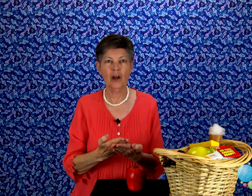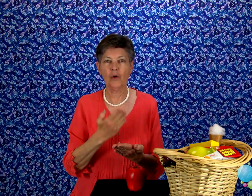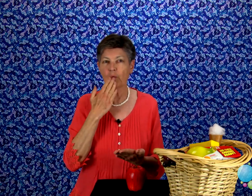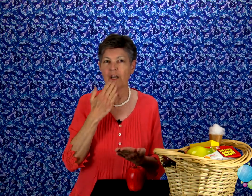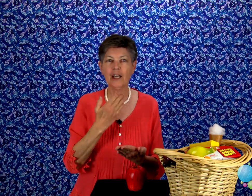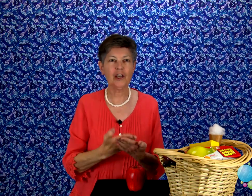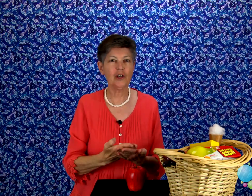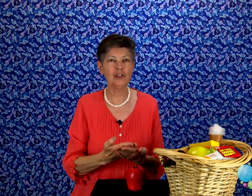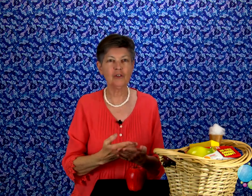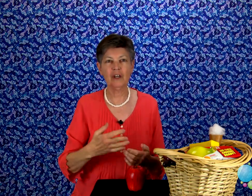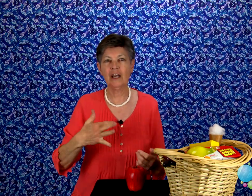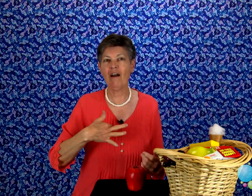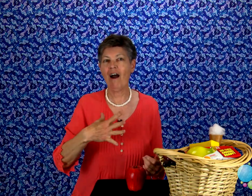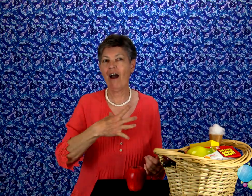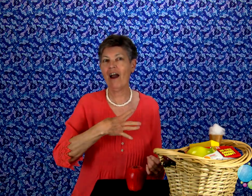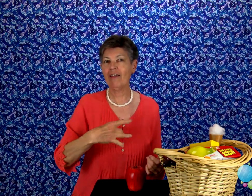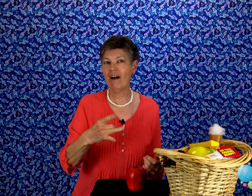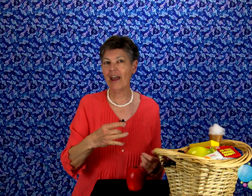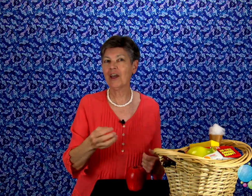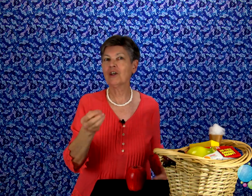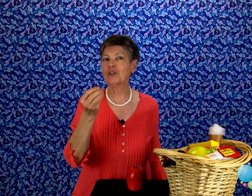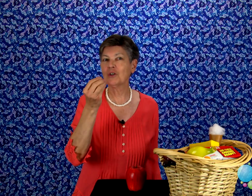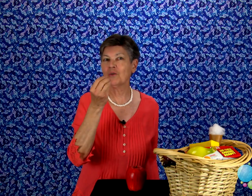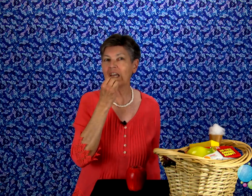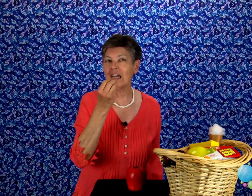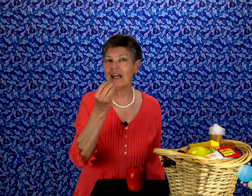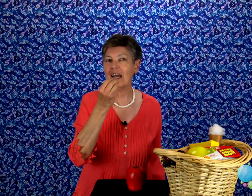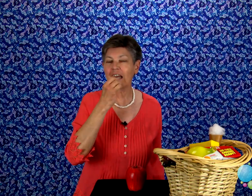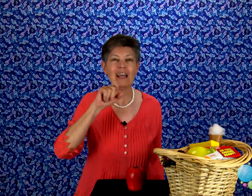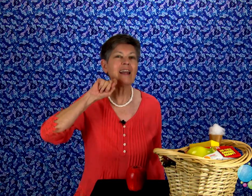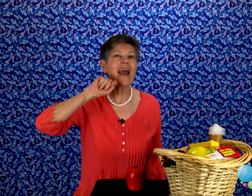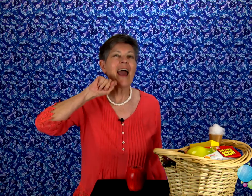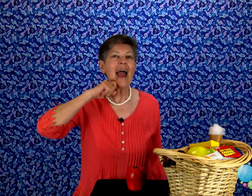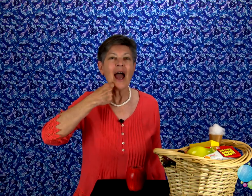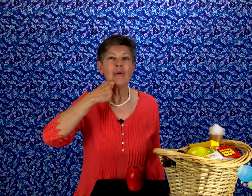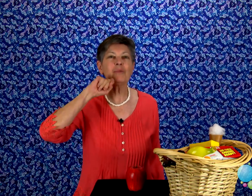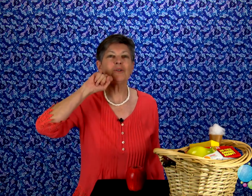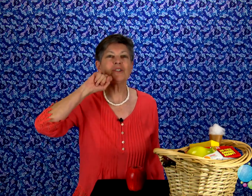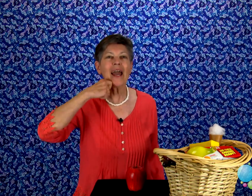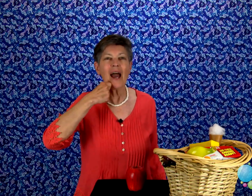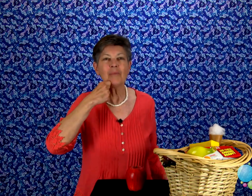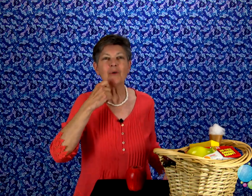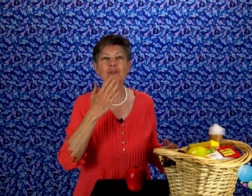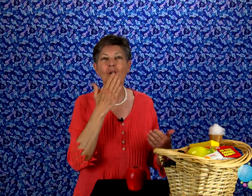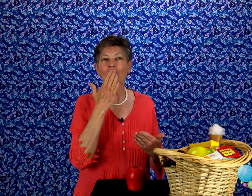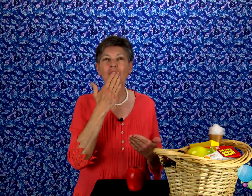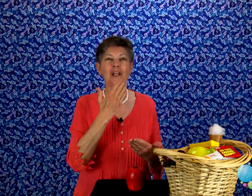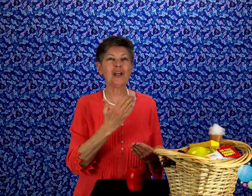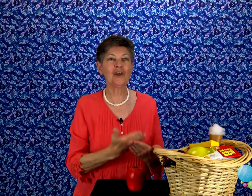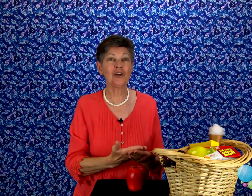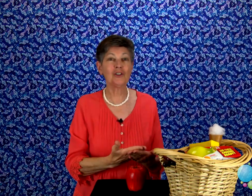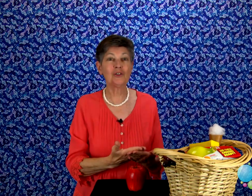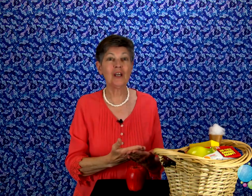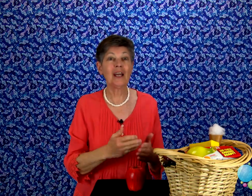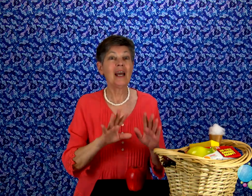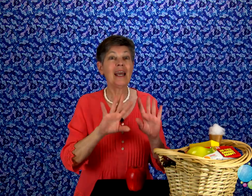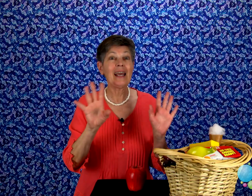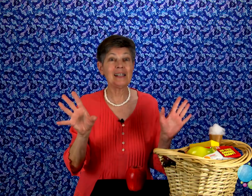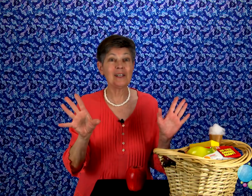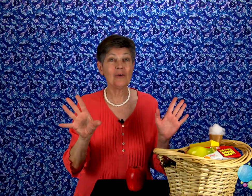A really good treat. I like to eat and eat. Apples, apples are really good treat. Easy